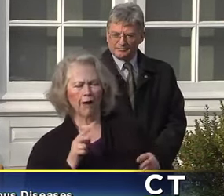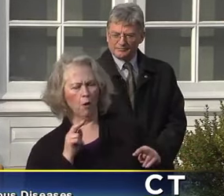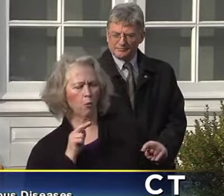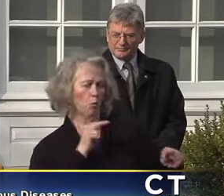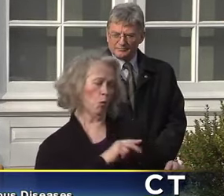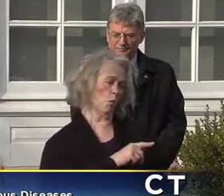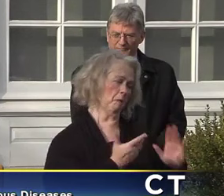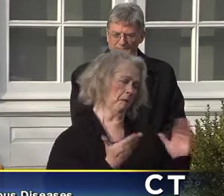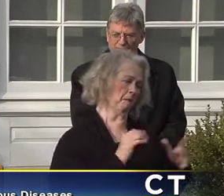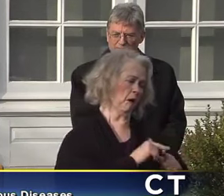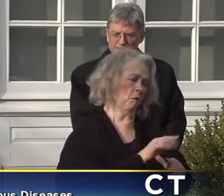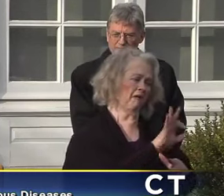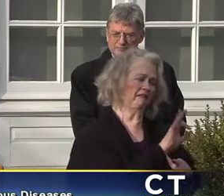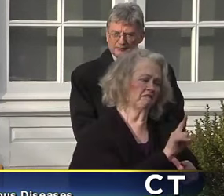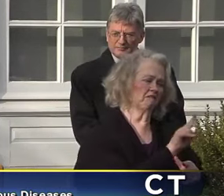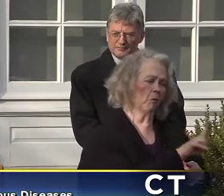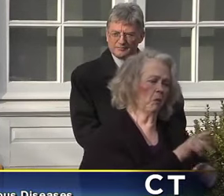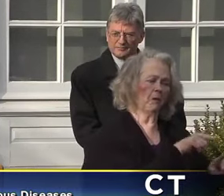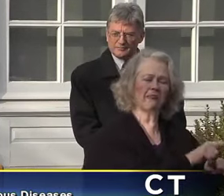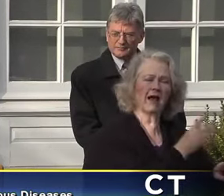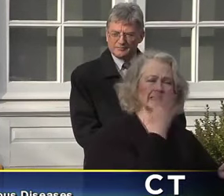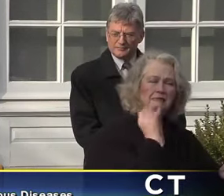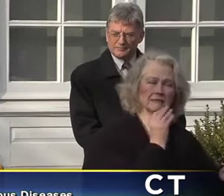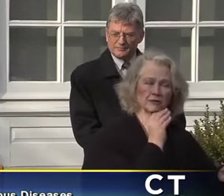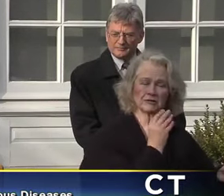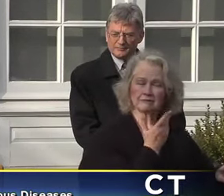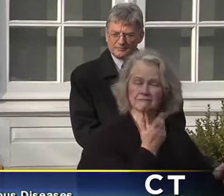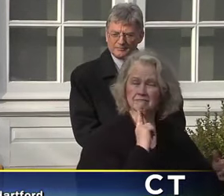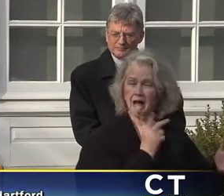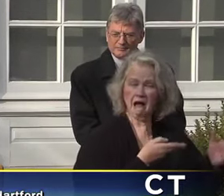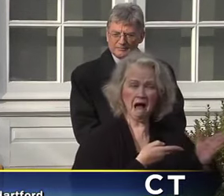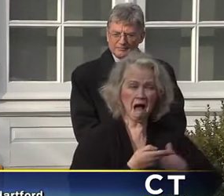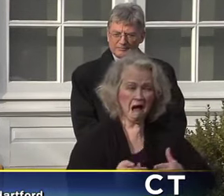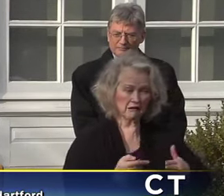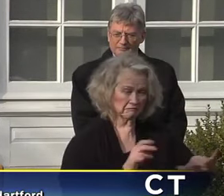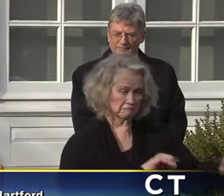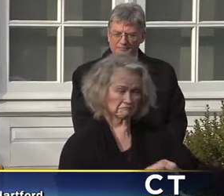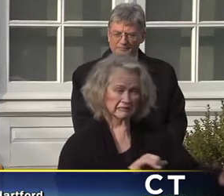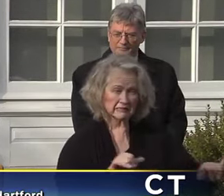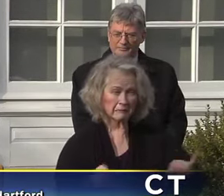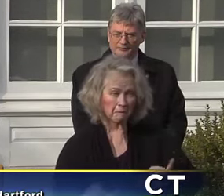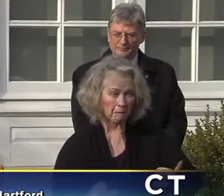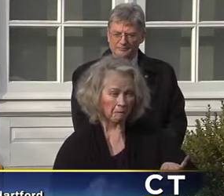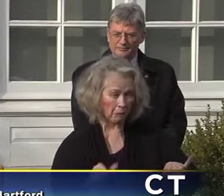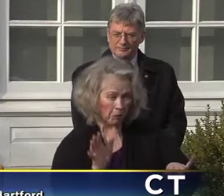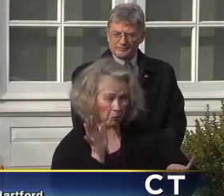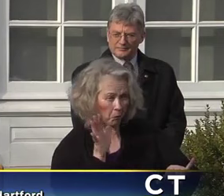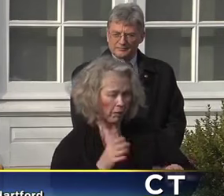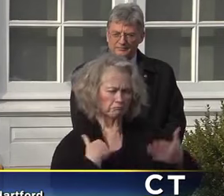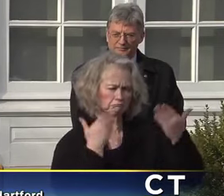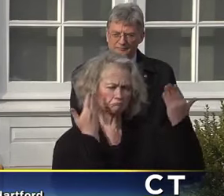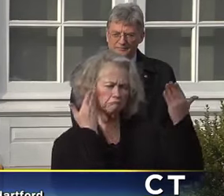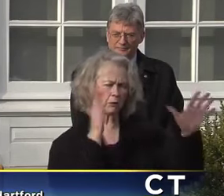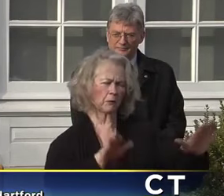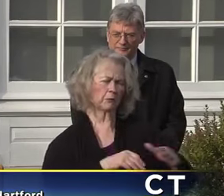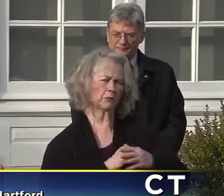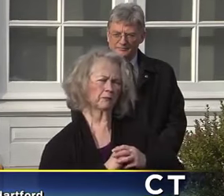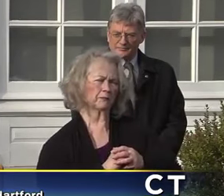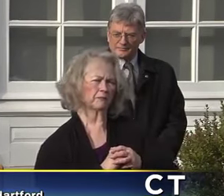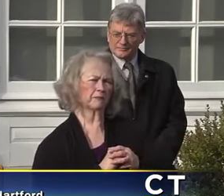experience. But to be honest, we don't know if this is going to act just like influenza or not.